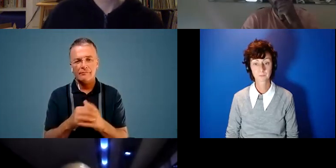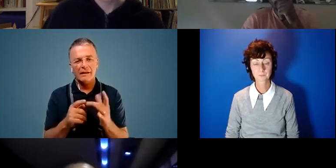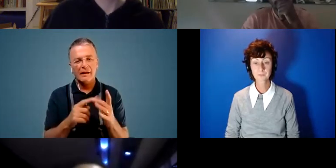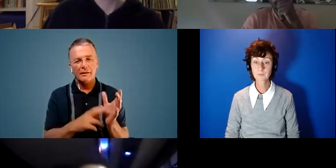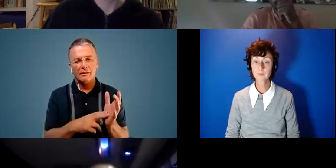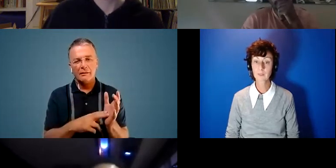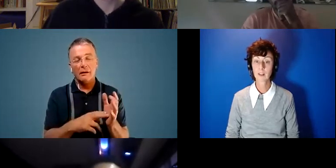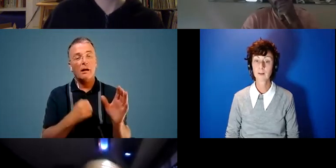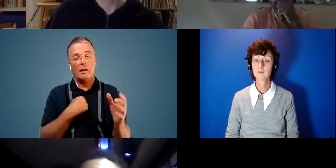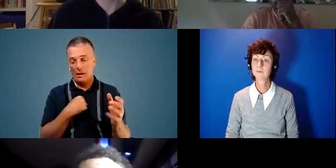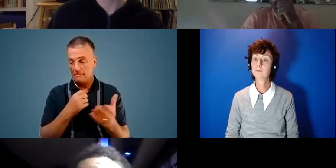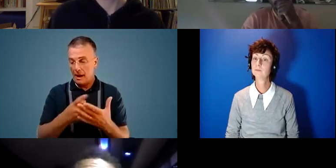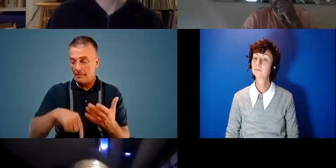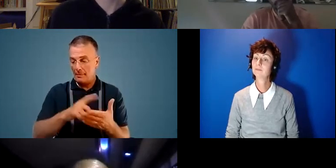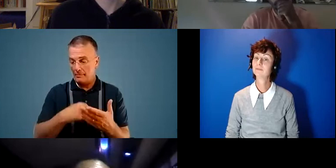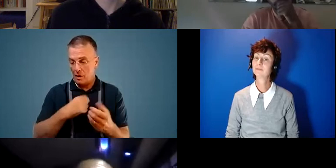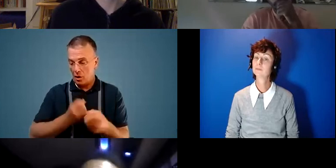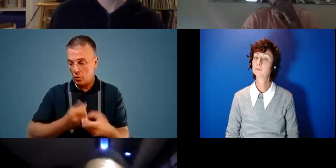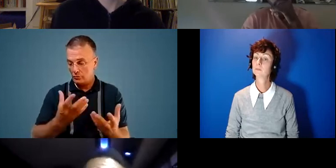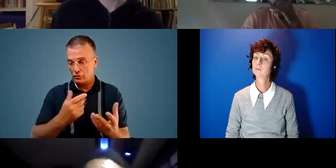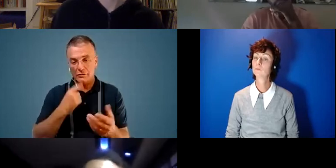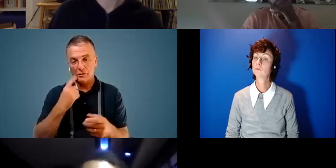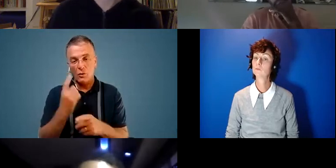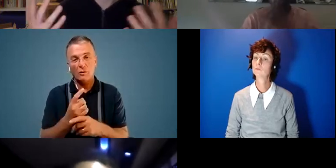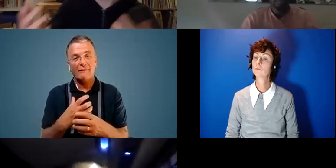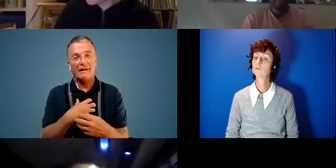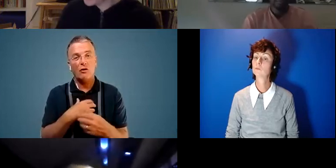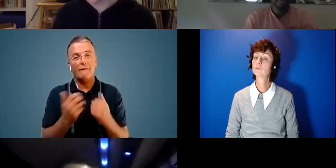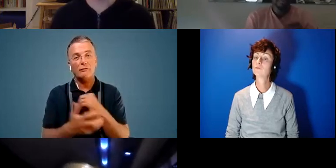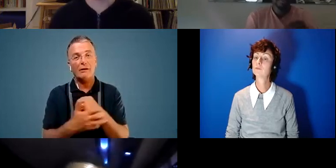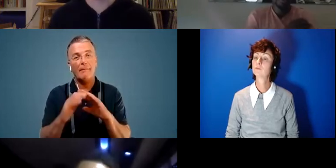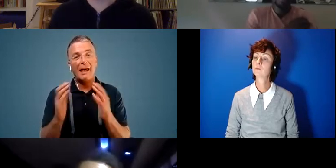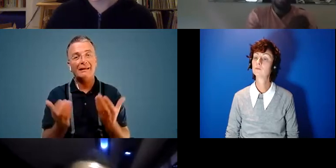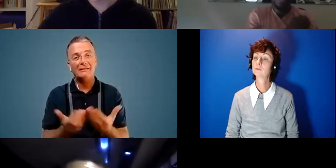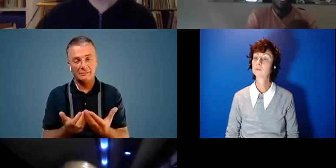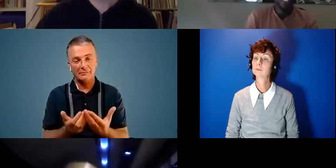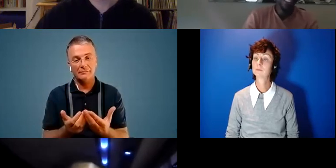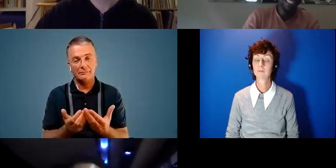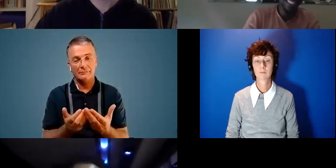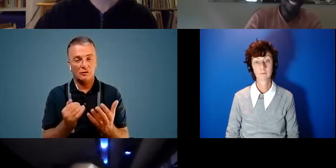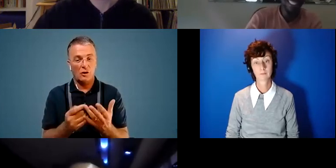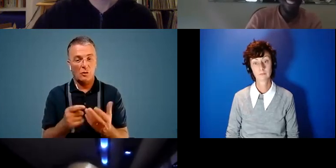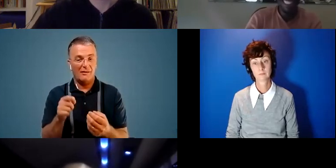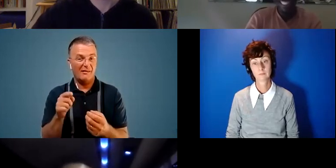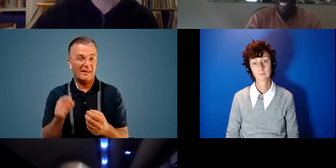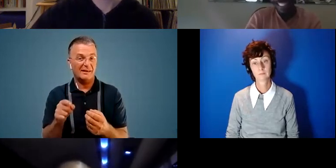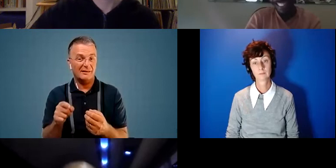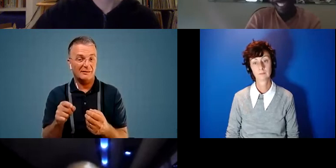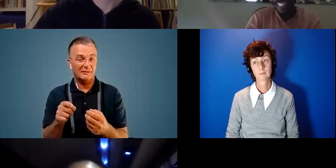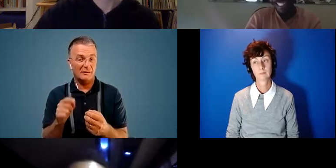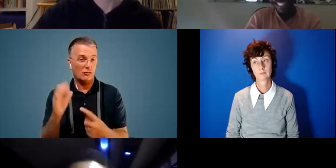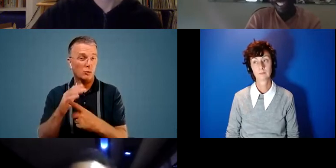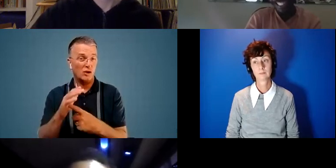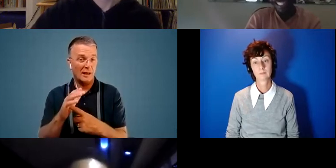my album that i launched the cop is called fear of a green planet um so you know this is crucially